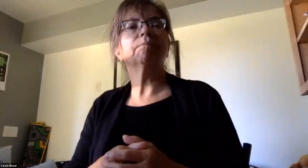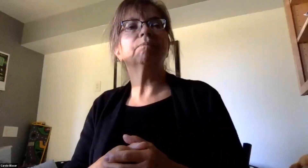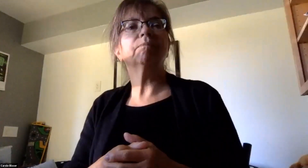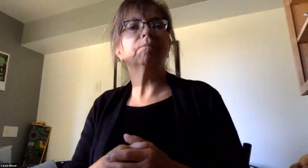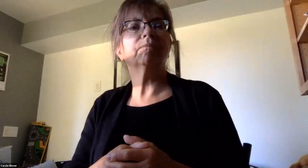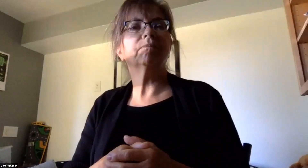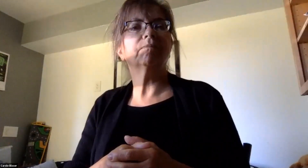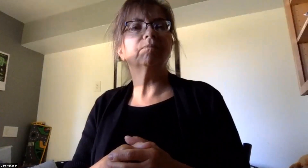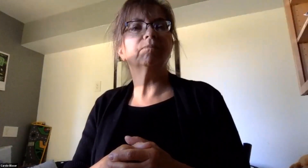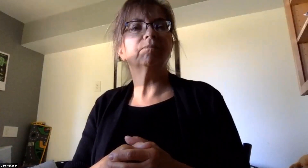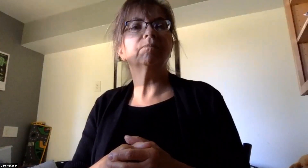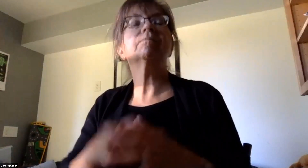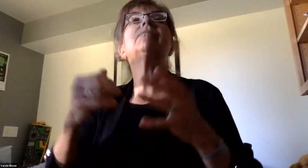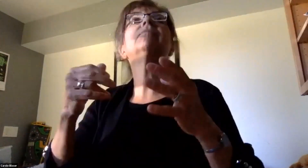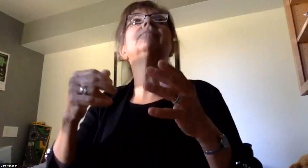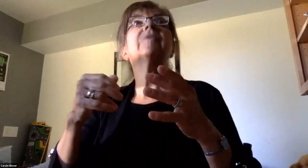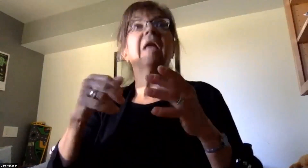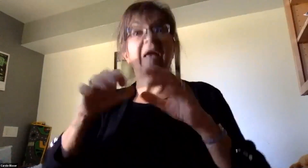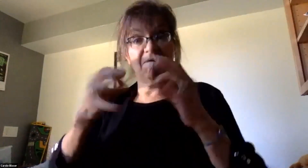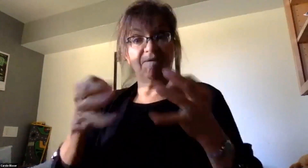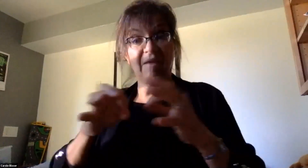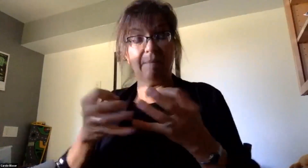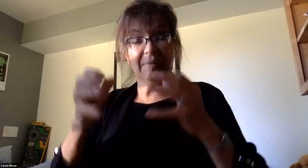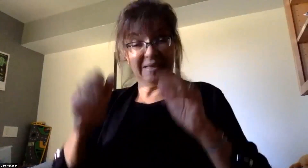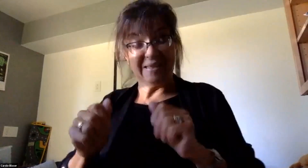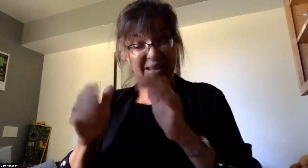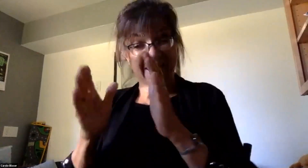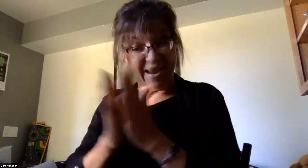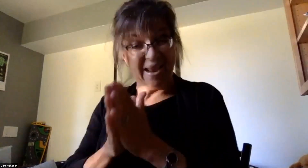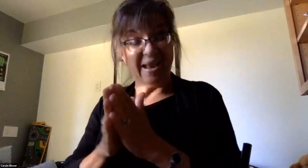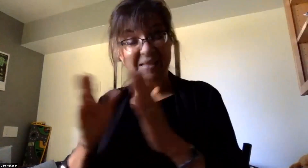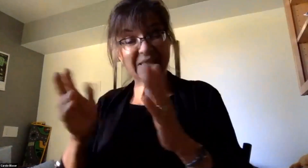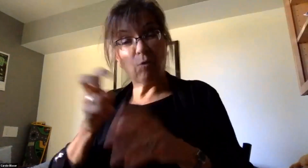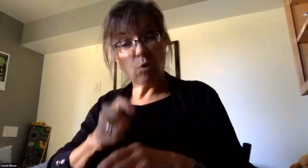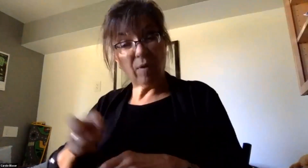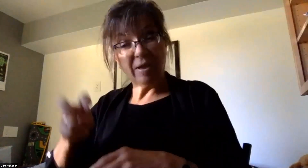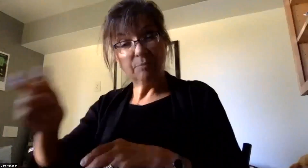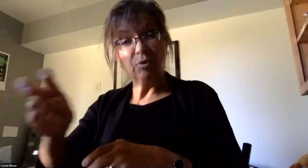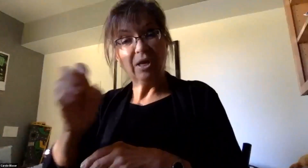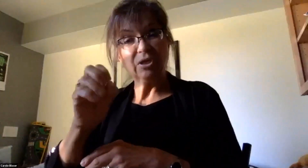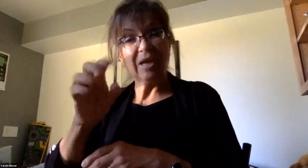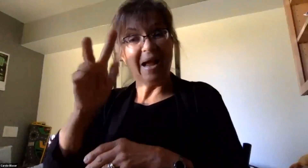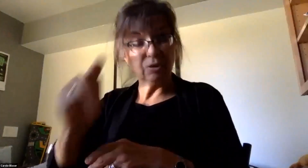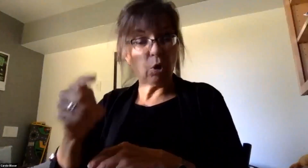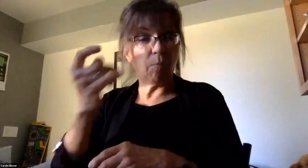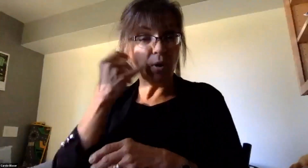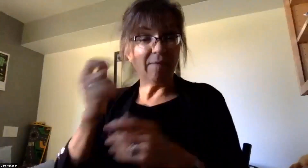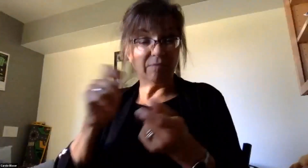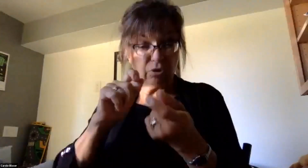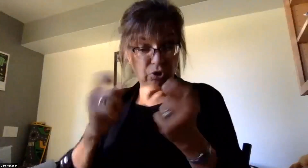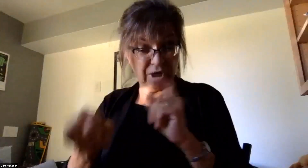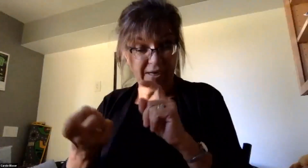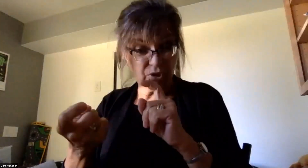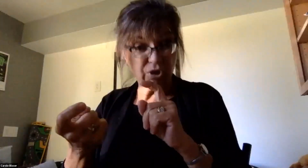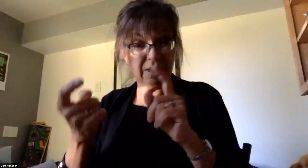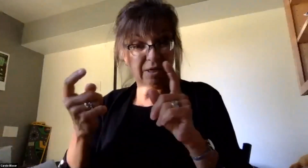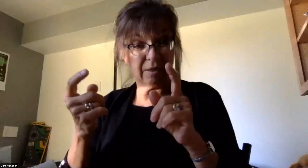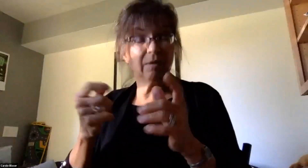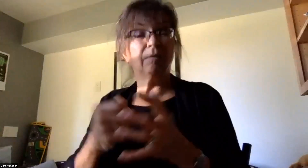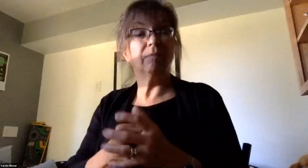Will remote families be able to request bus transportation in October if changing to hybrid or full in-person instruction?